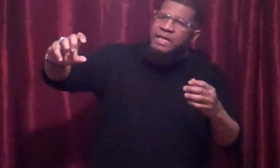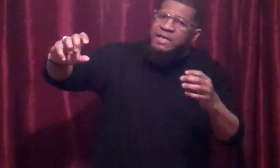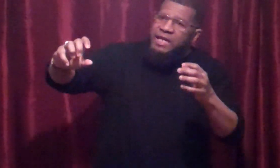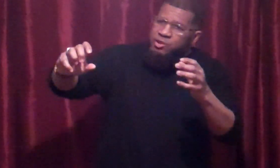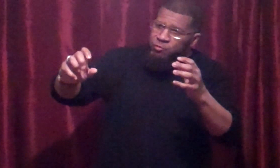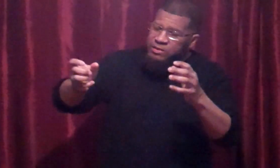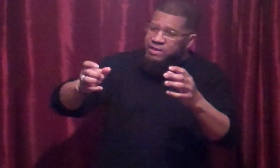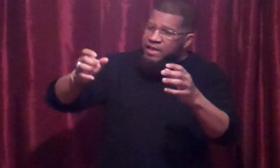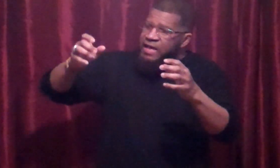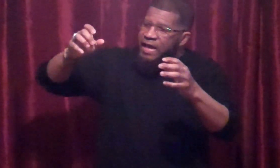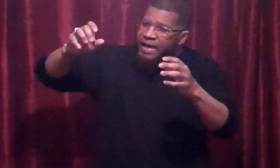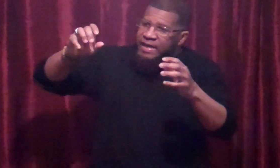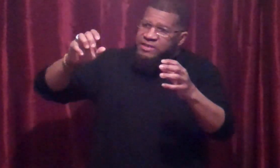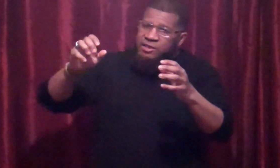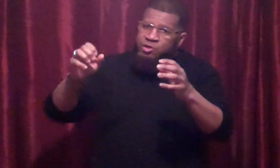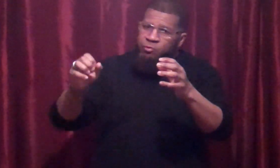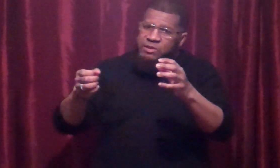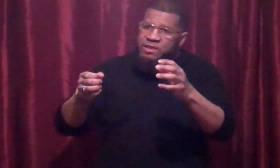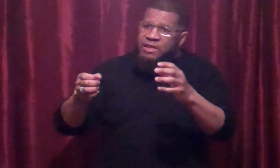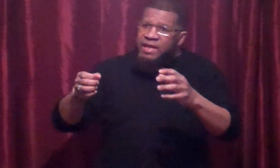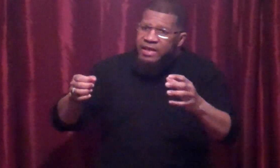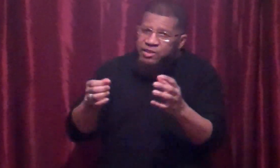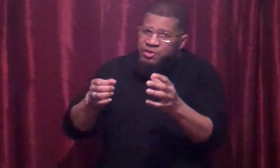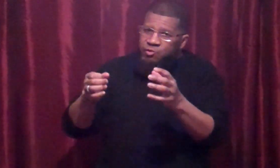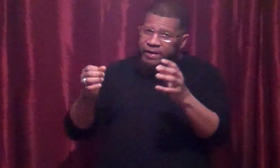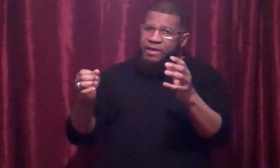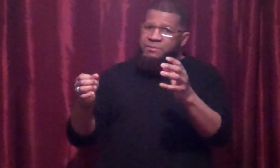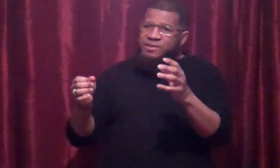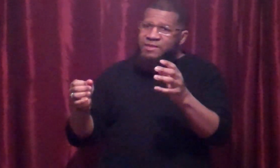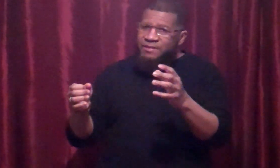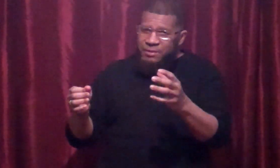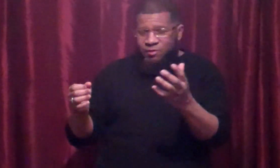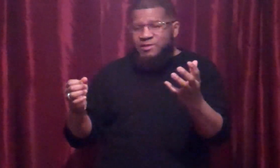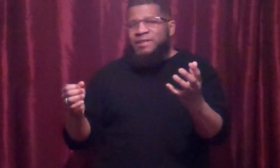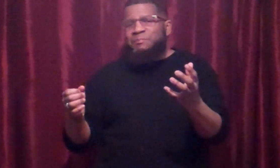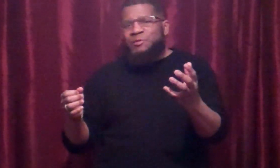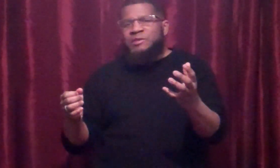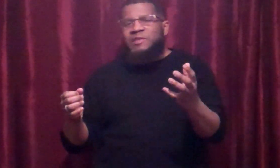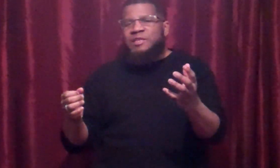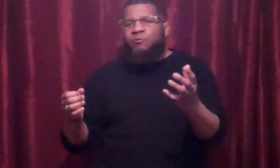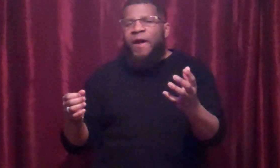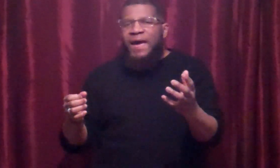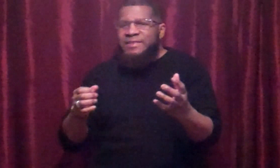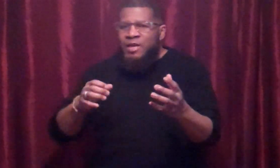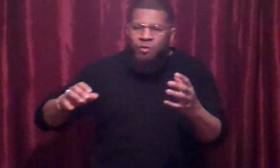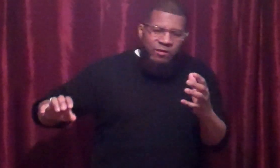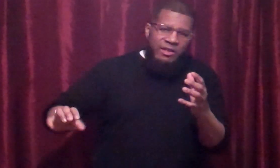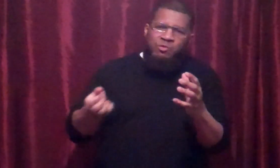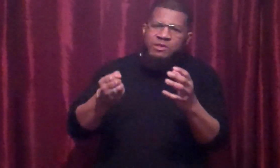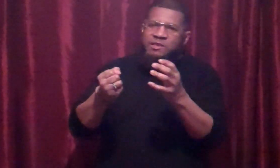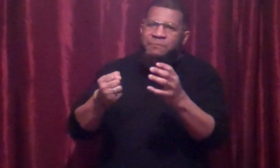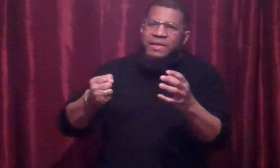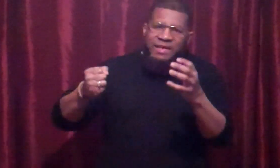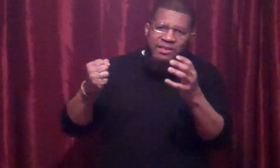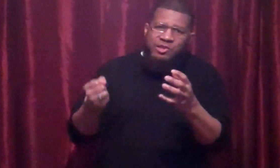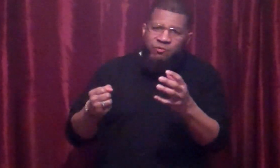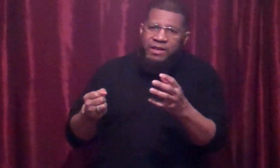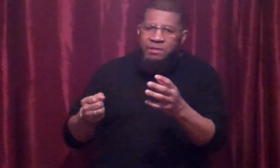and I twist it. As I twist it, he screams because I'm twisting his fat. When I twist him, he screams,